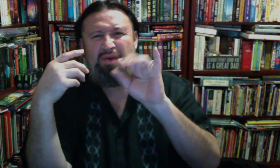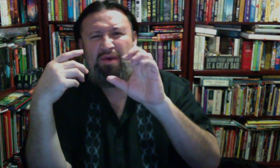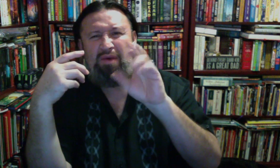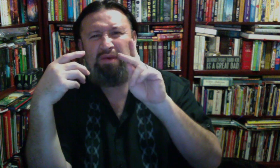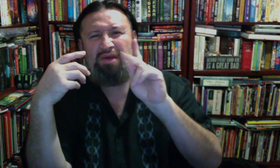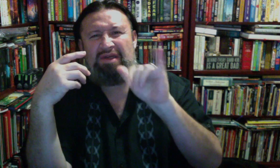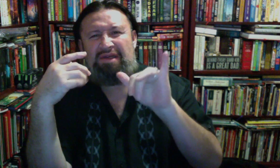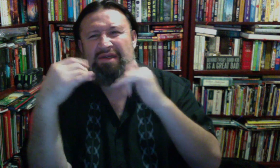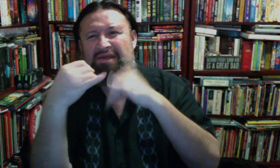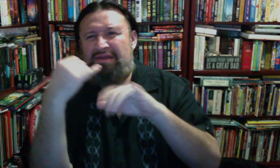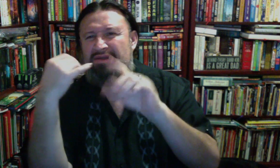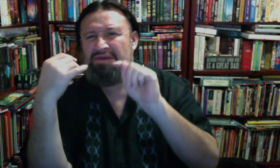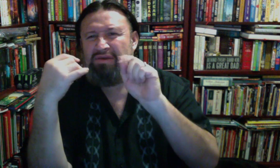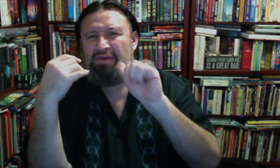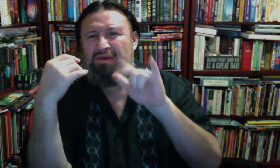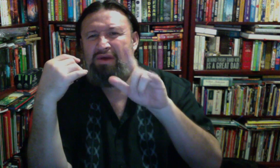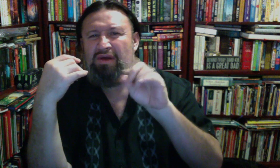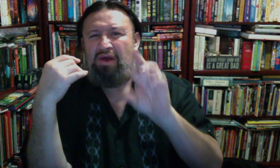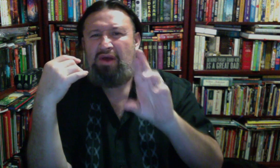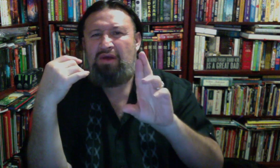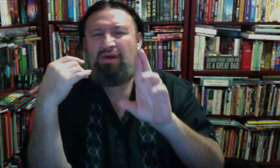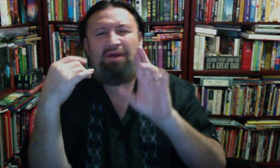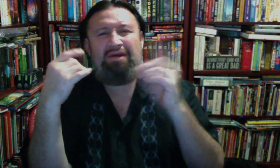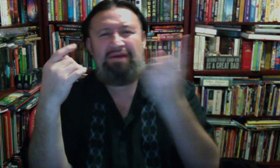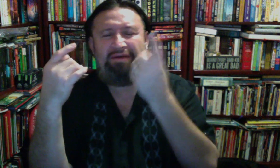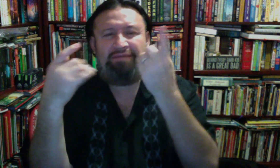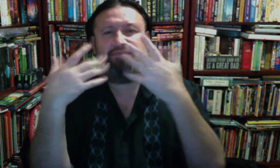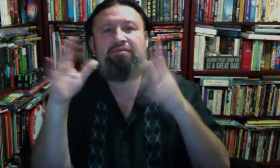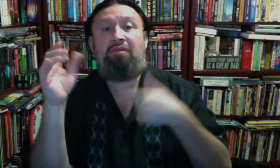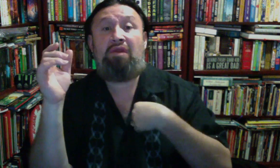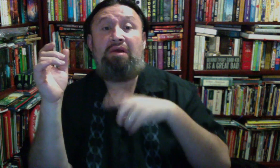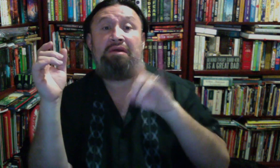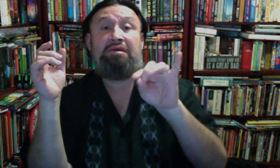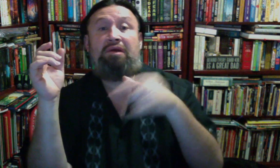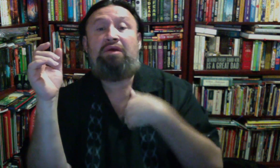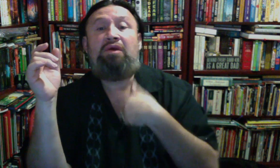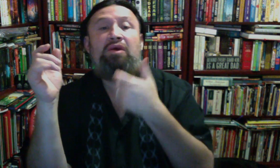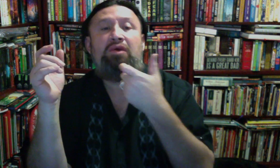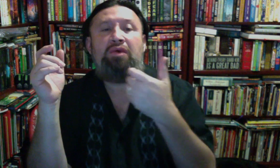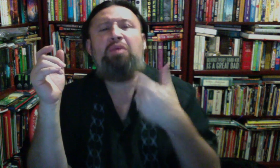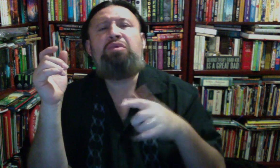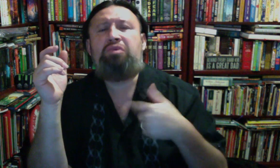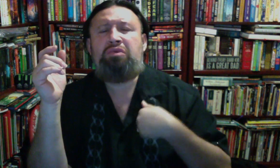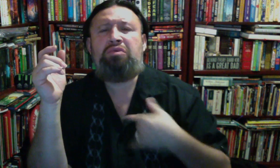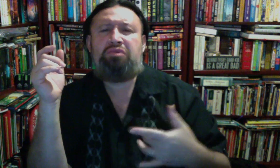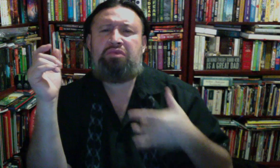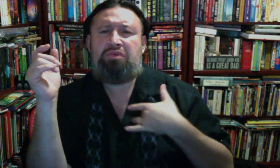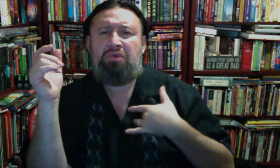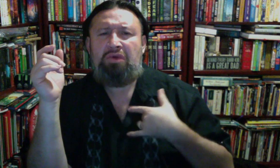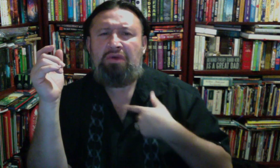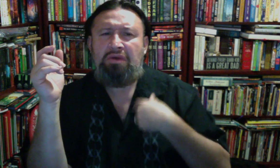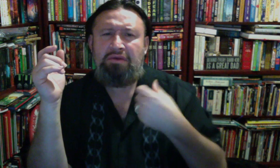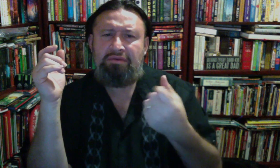You'll see a window pop up with three buttons that say commence,